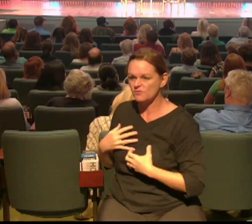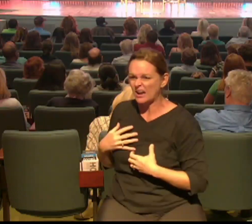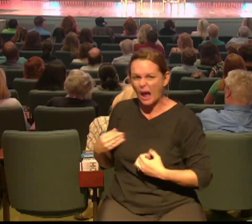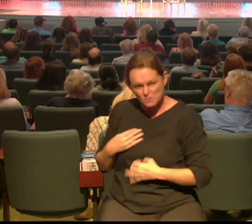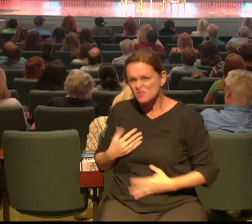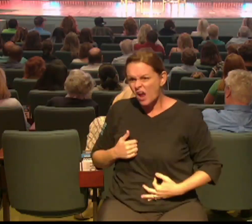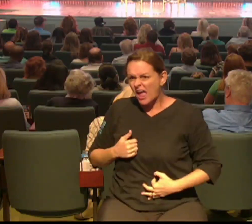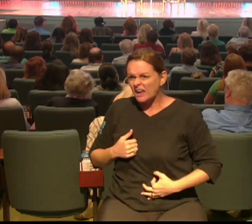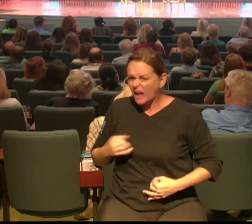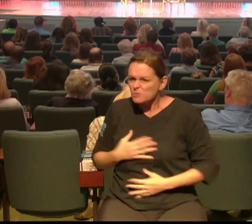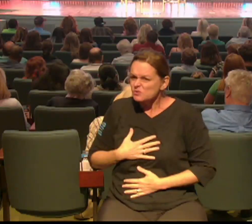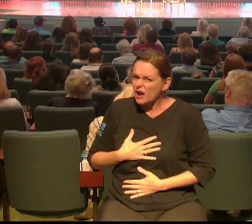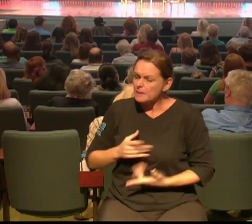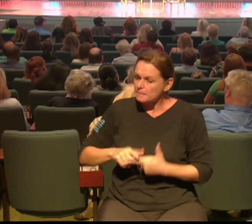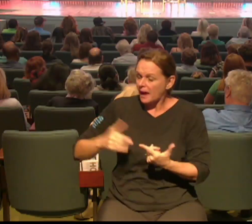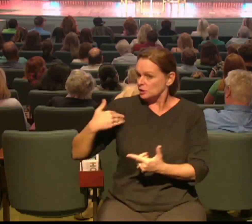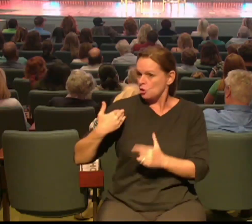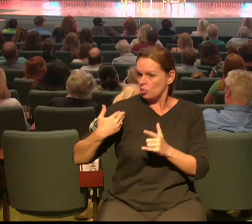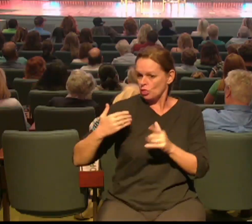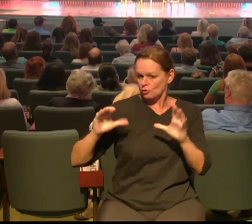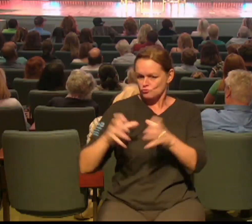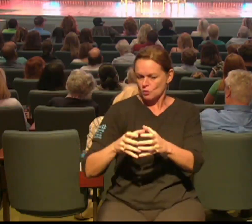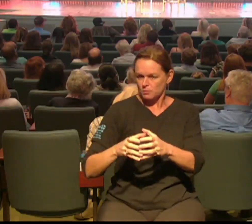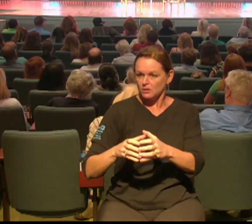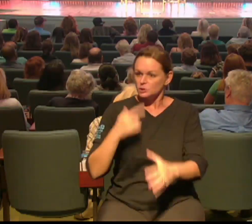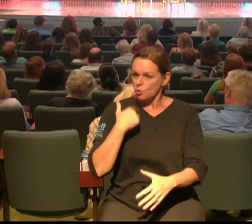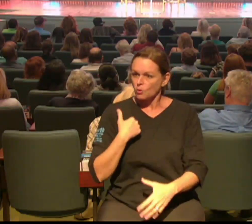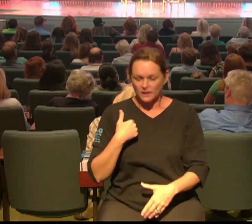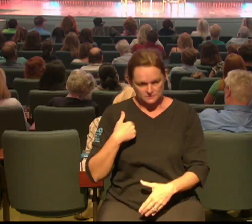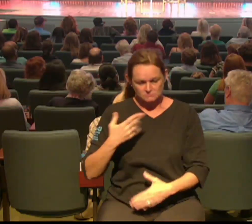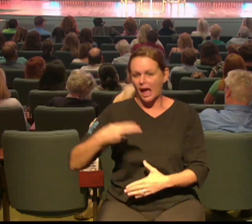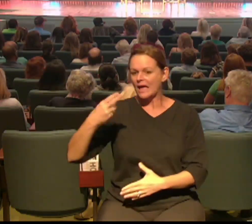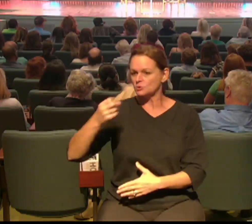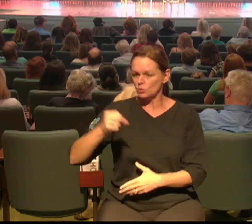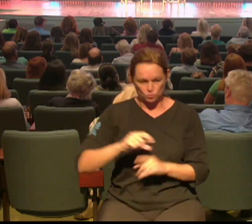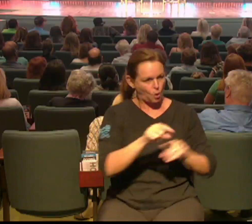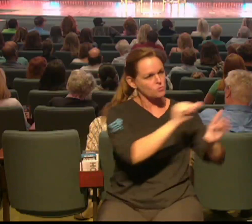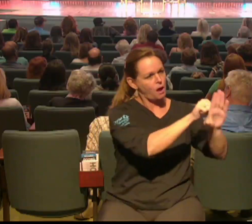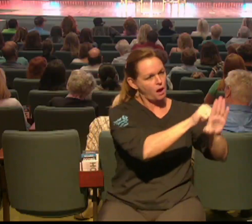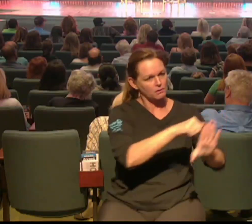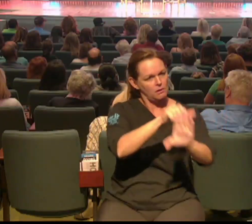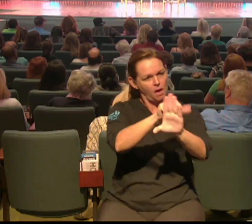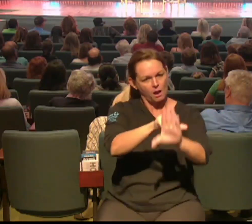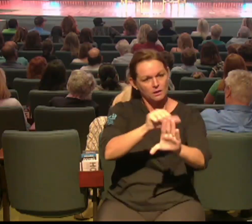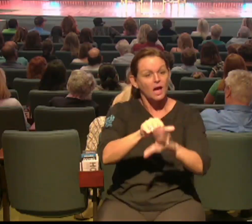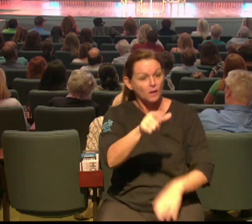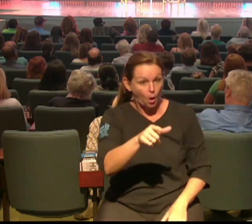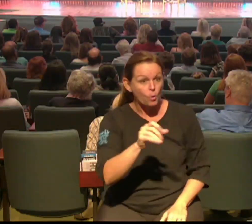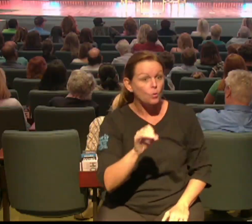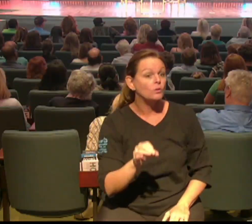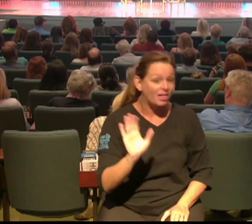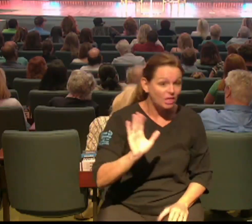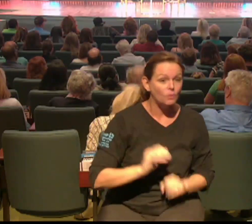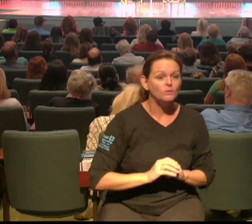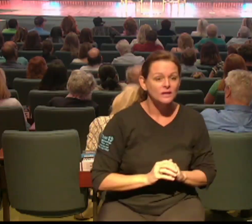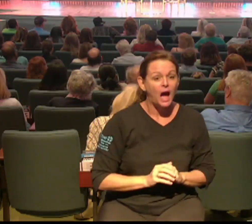we're afraid you know and there's only one time I remember I wasn't afraid and that was only because I was really heavily medicated and some of you